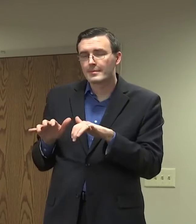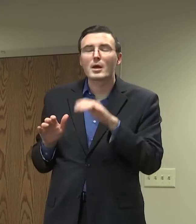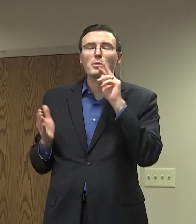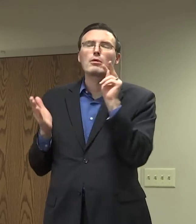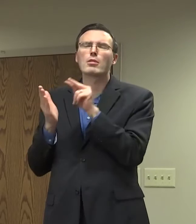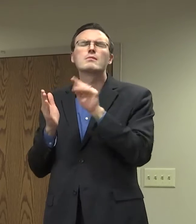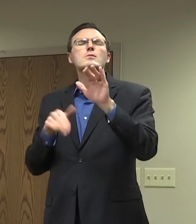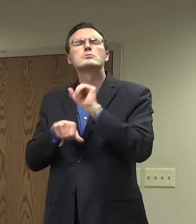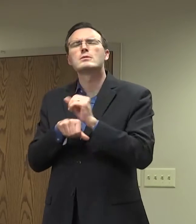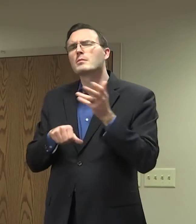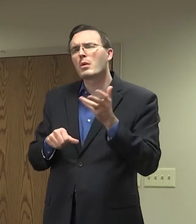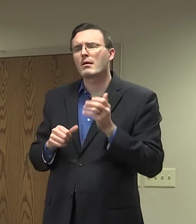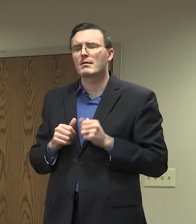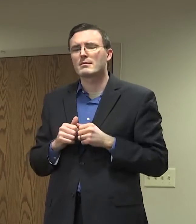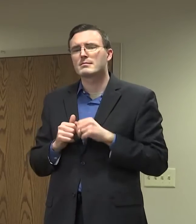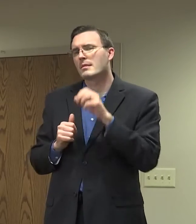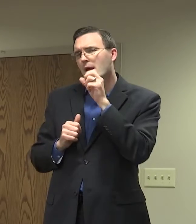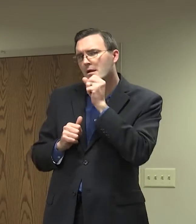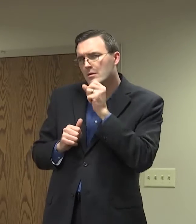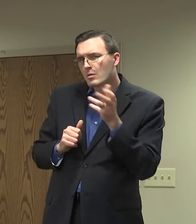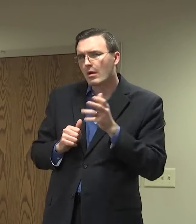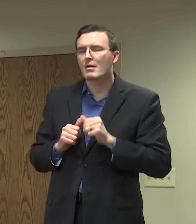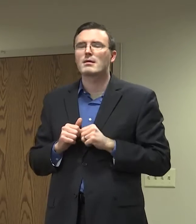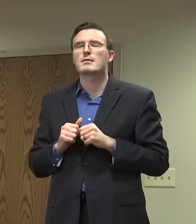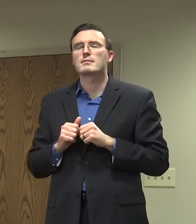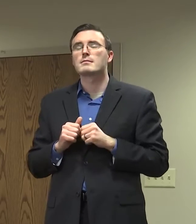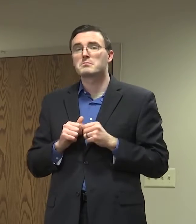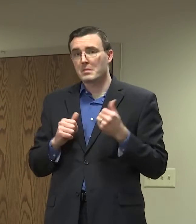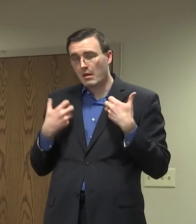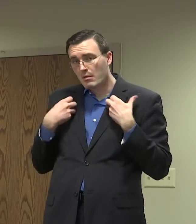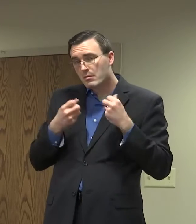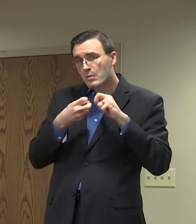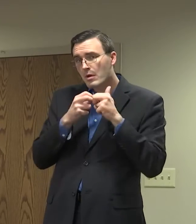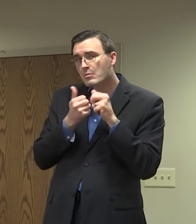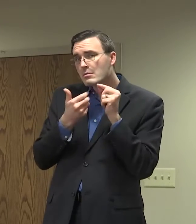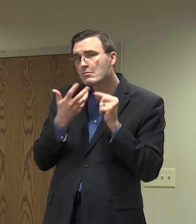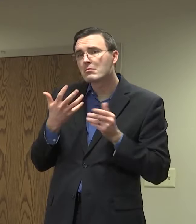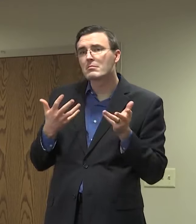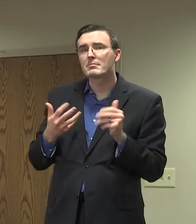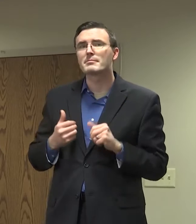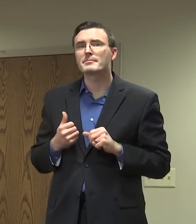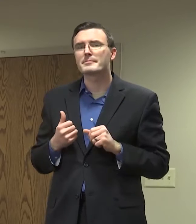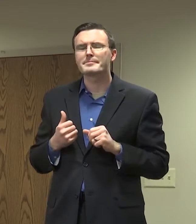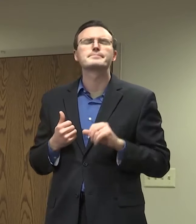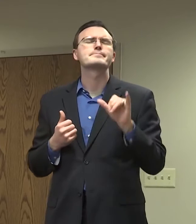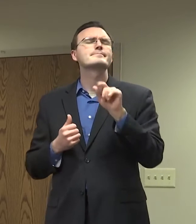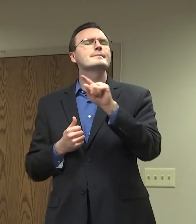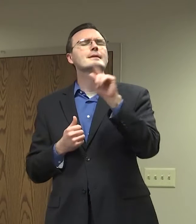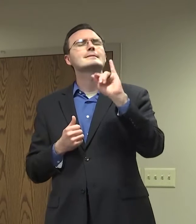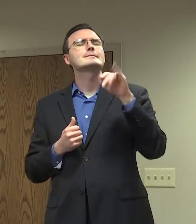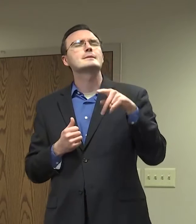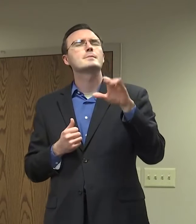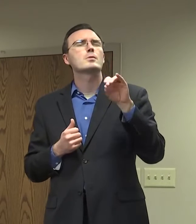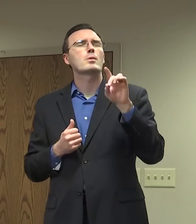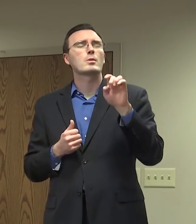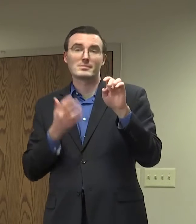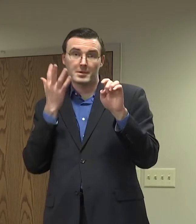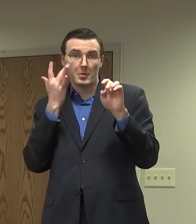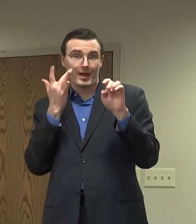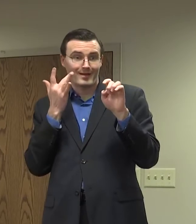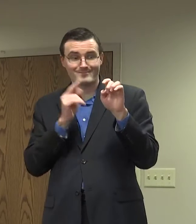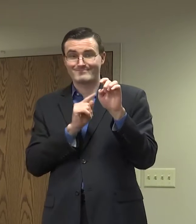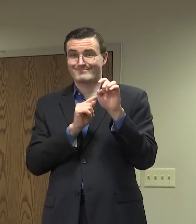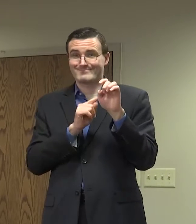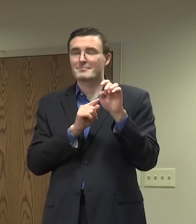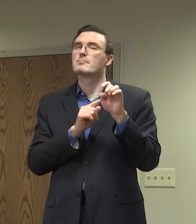looking at your age. We'll be looking at your healthcare risk factors and also the zip code because we are committed to making sure that